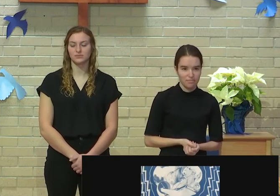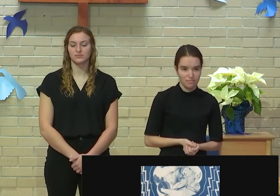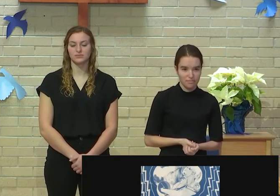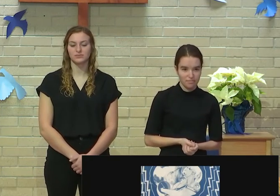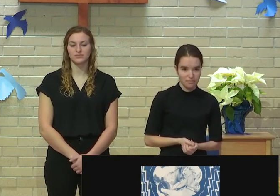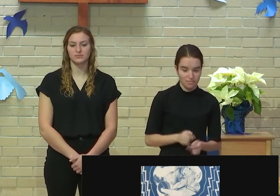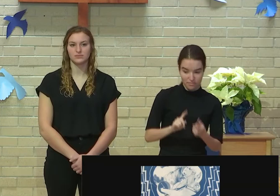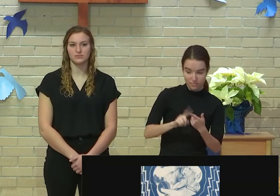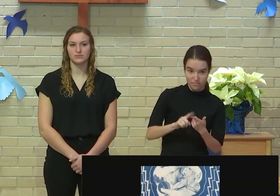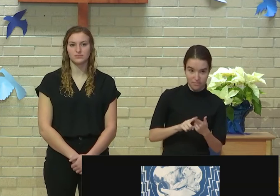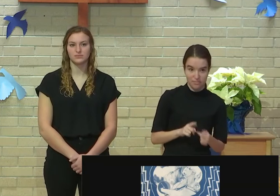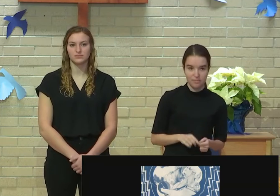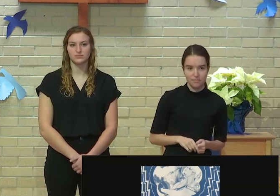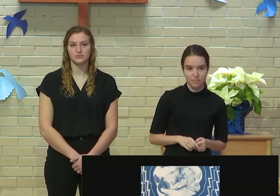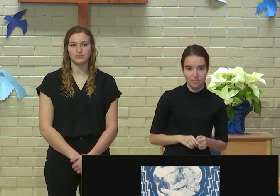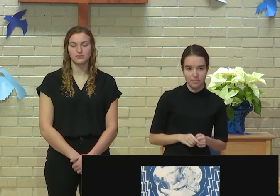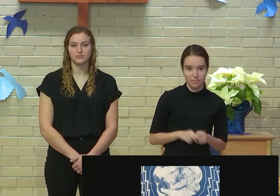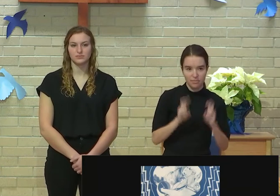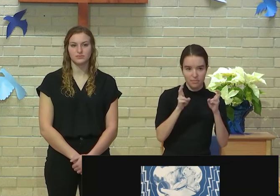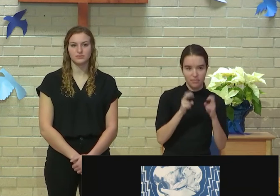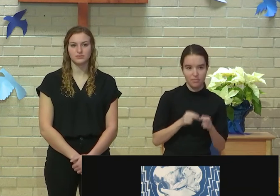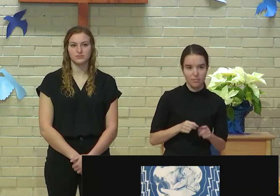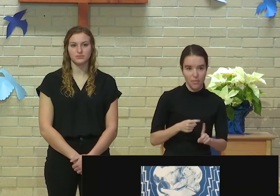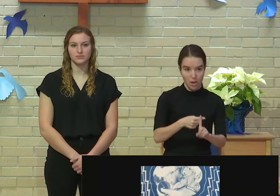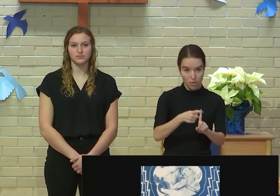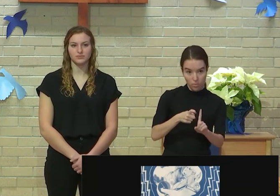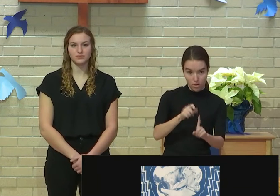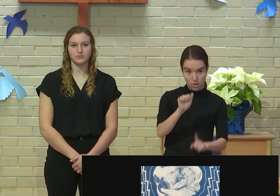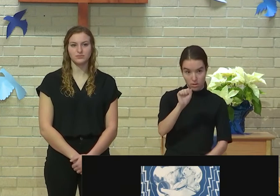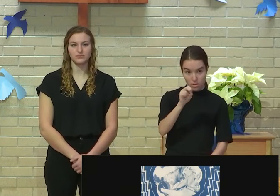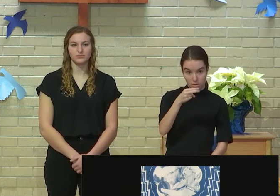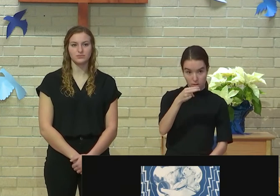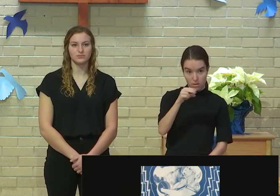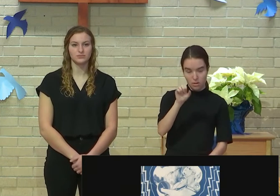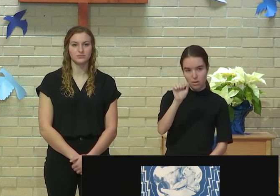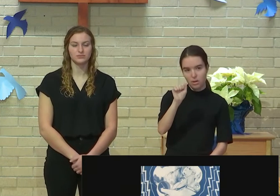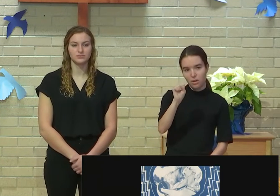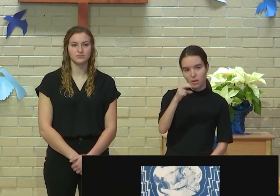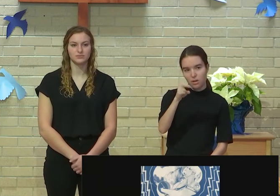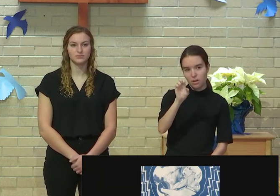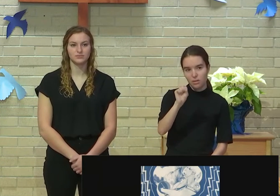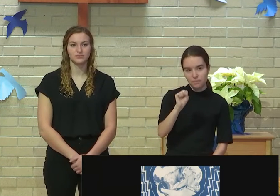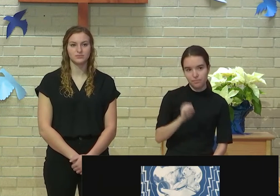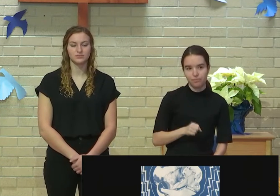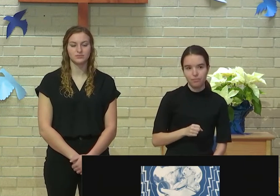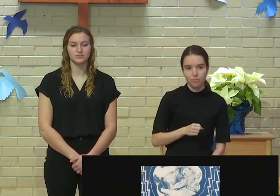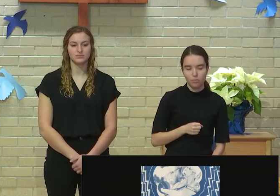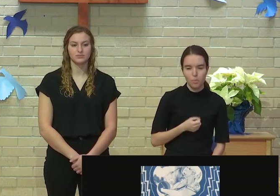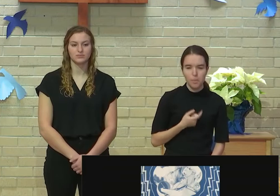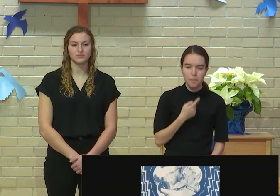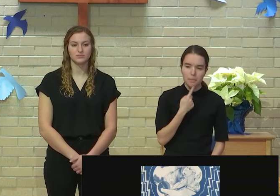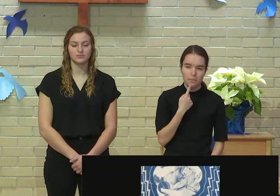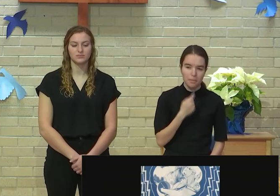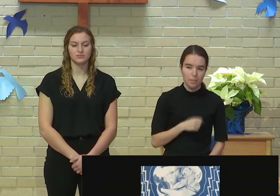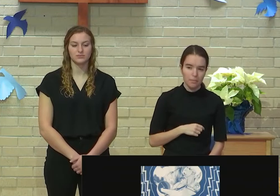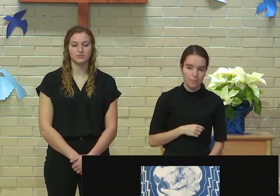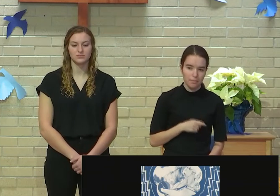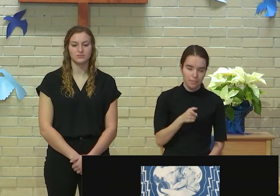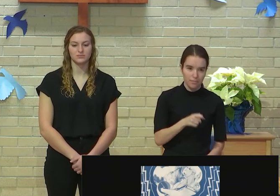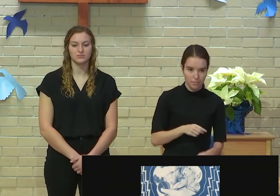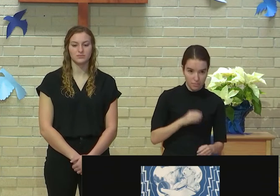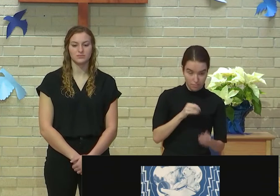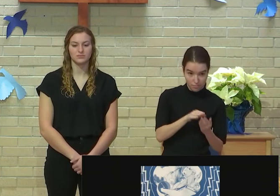And this one, the title of this one is From the Ashes. And we were told from this assignment to make a